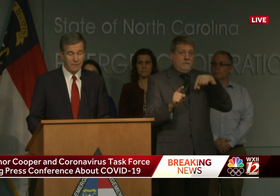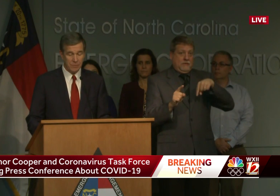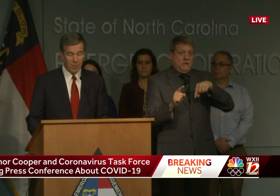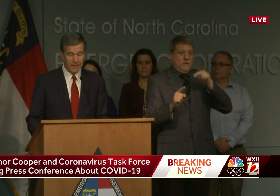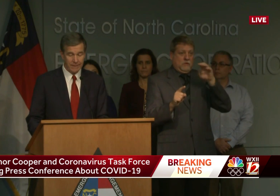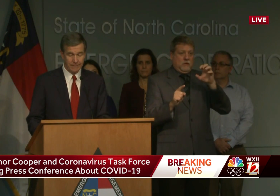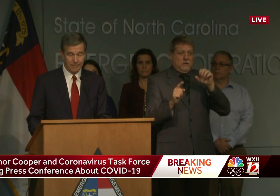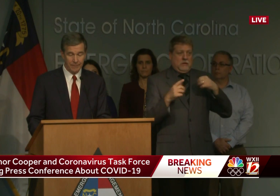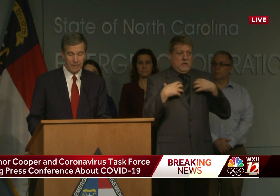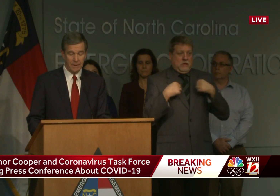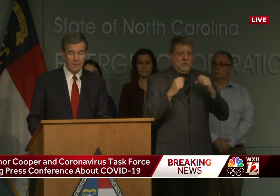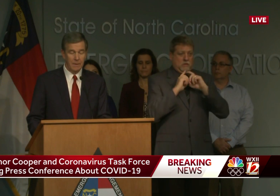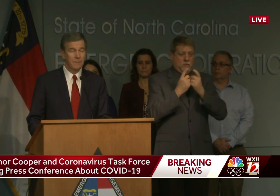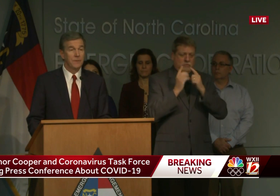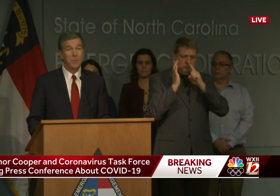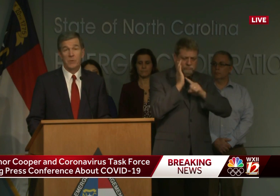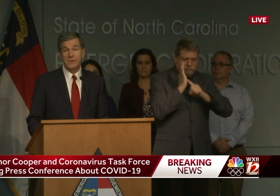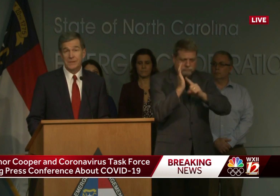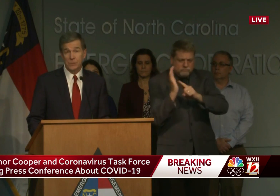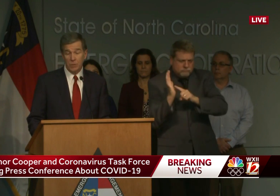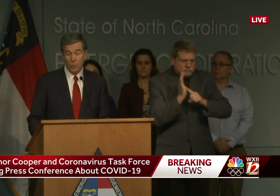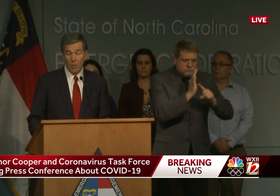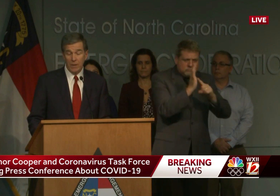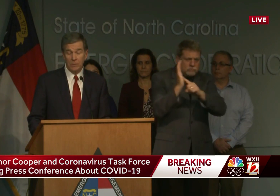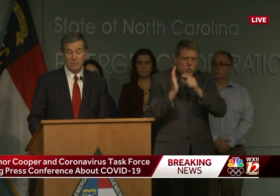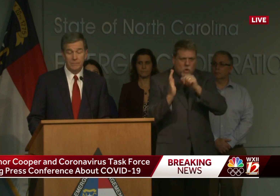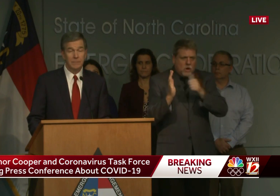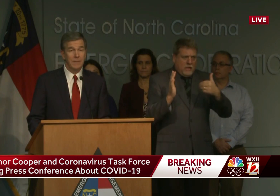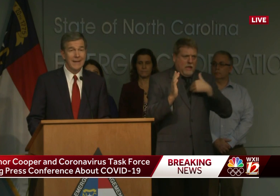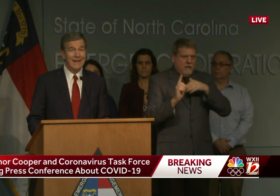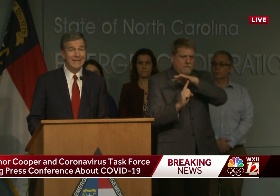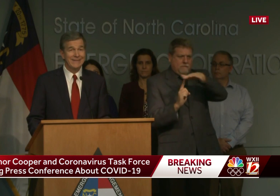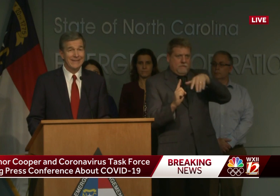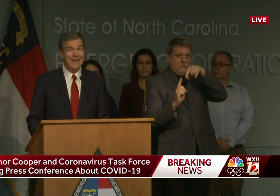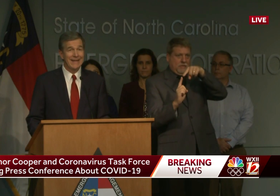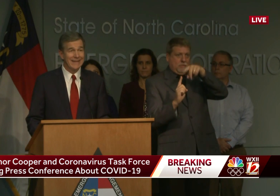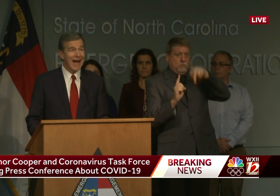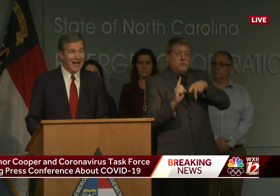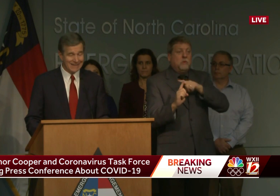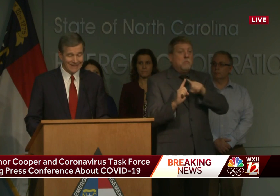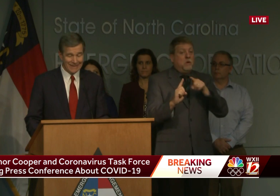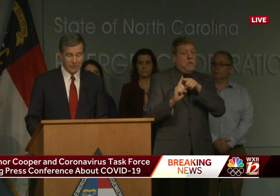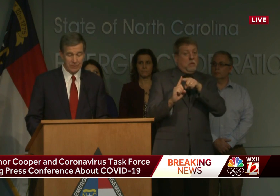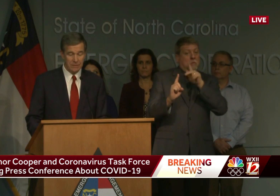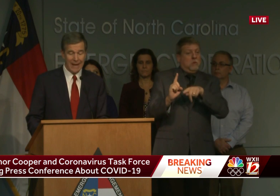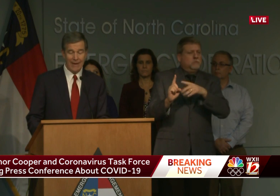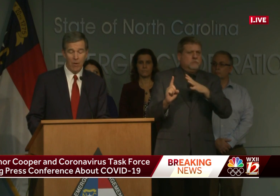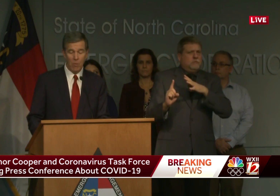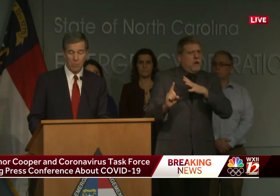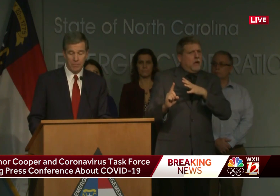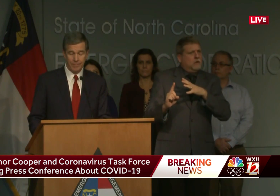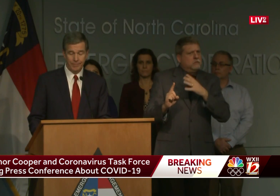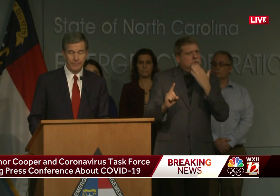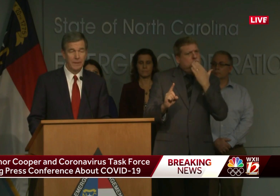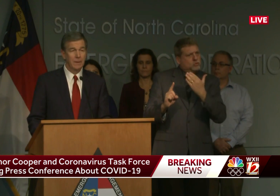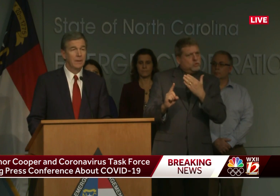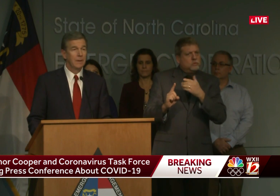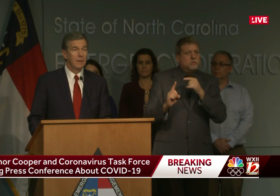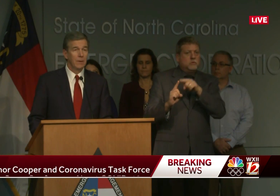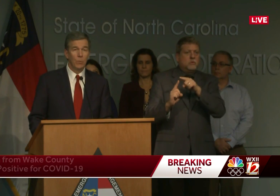the spreading. The person is doing well and is in isolation at home.